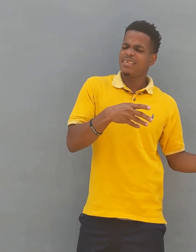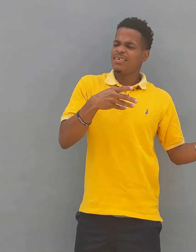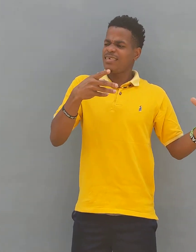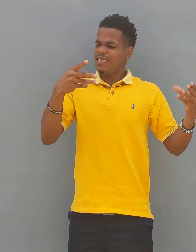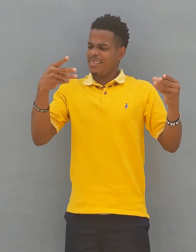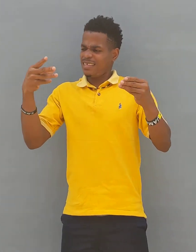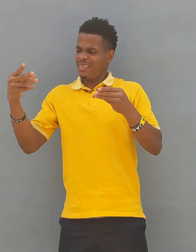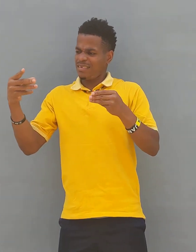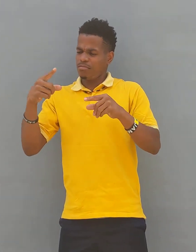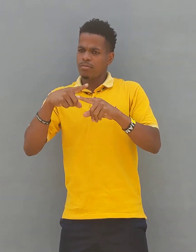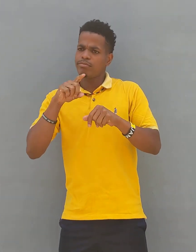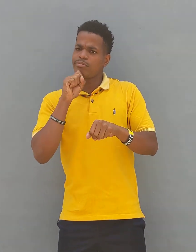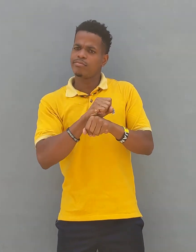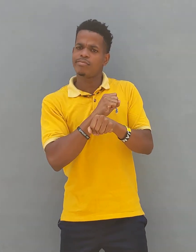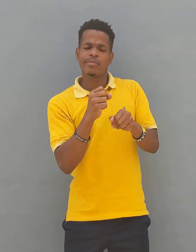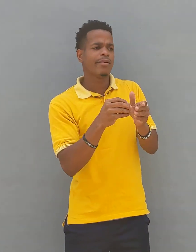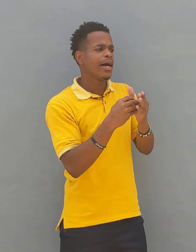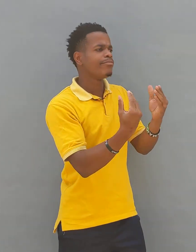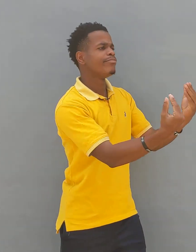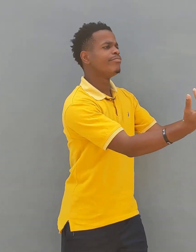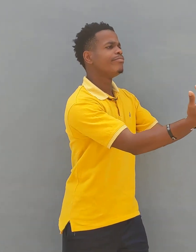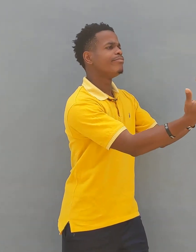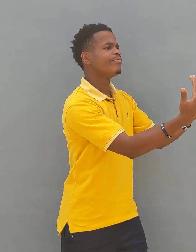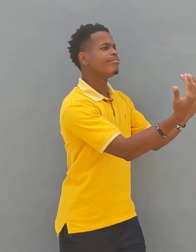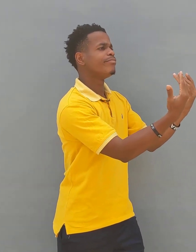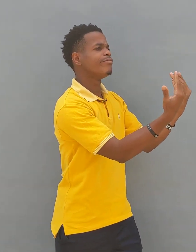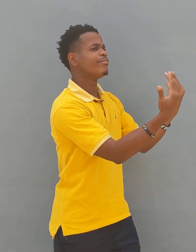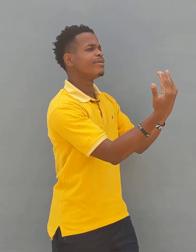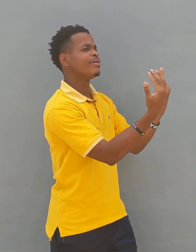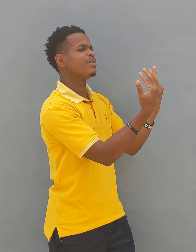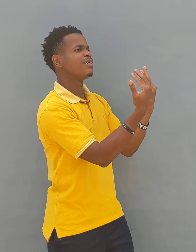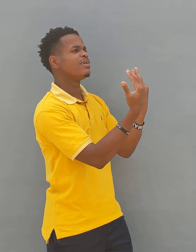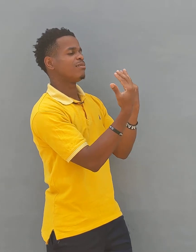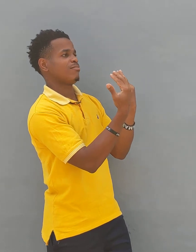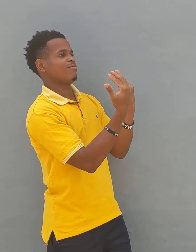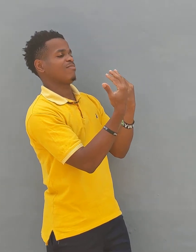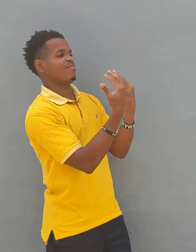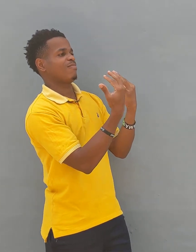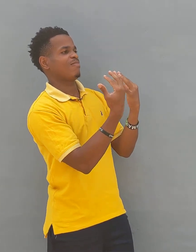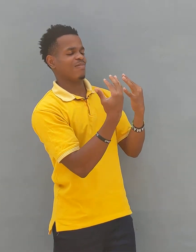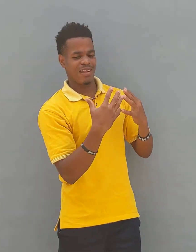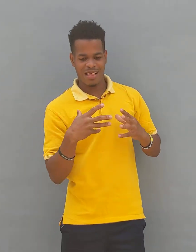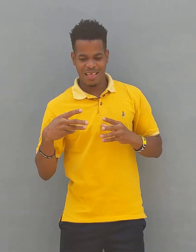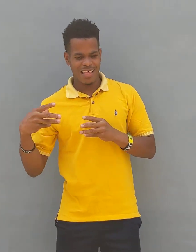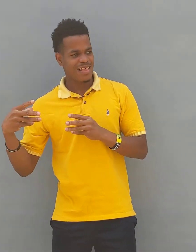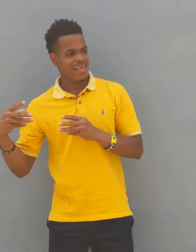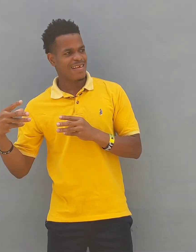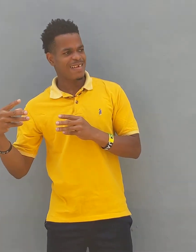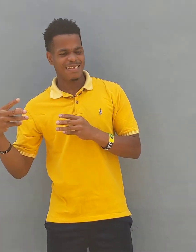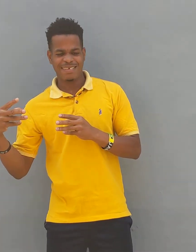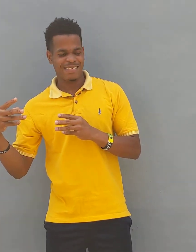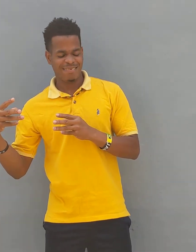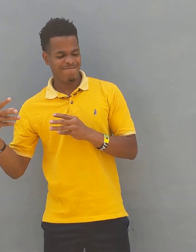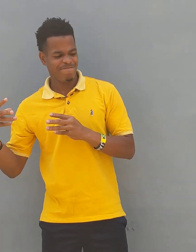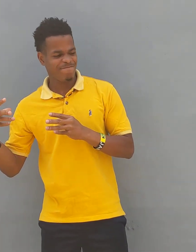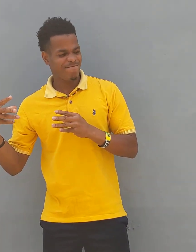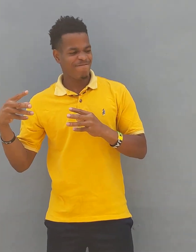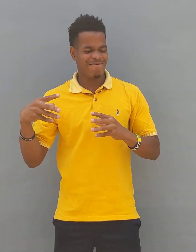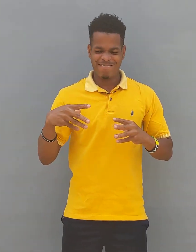so we were, soon we were about ready to leave, but all these kids, they were following us. They came out of their classrooms and just came to where we were